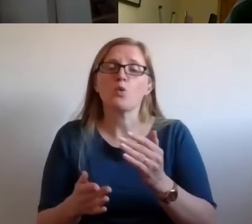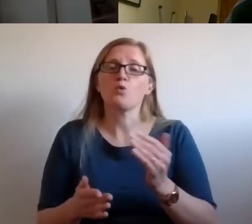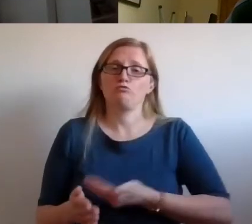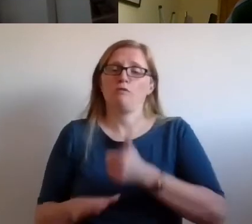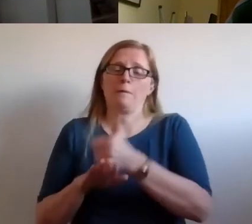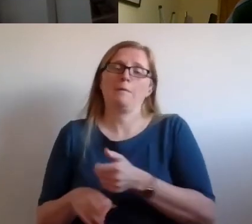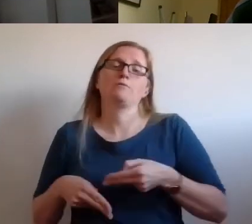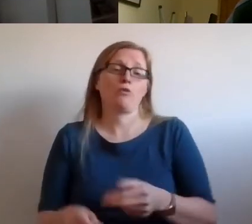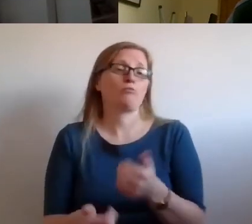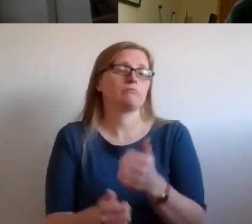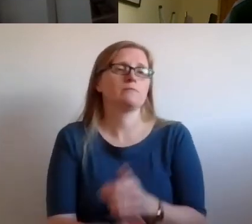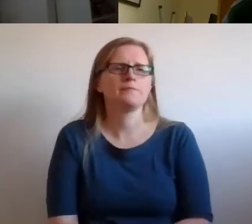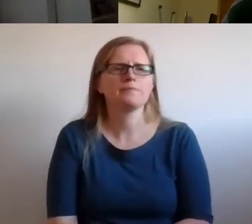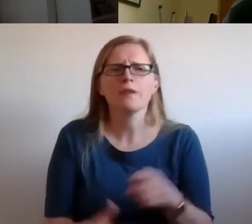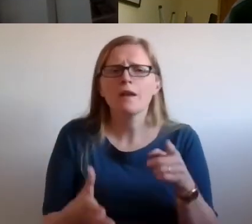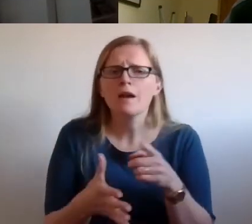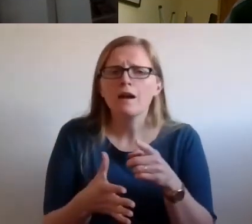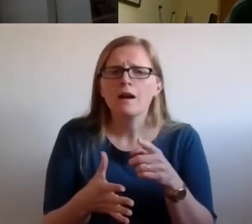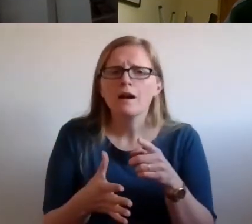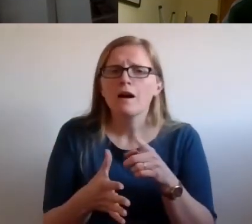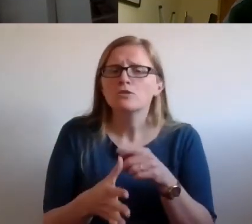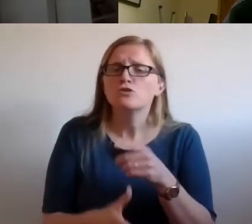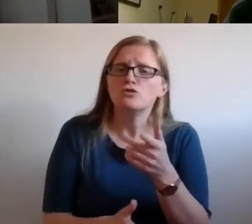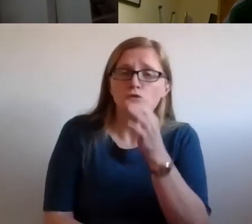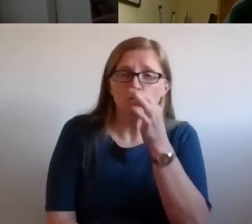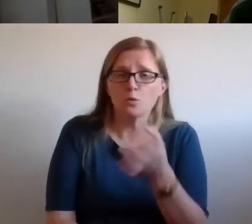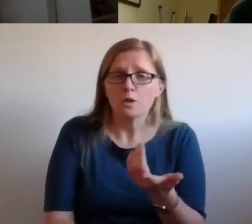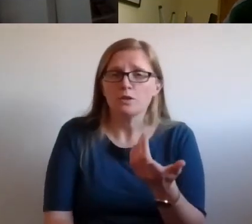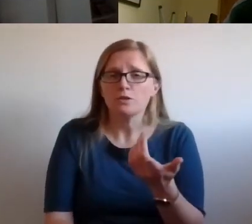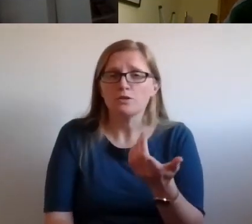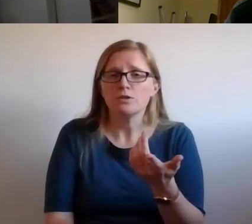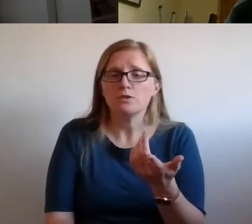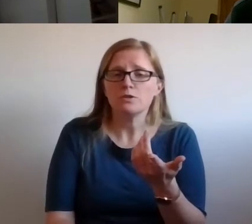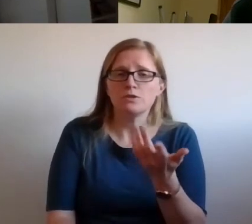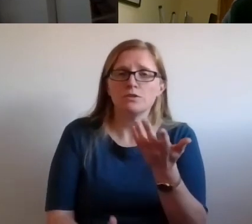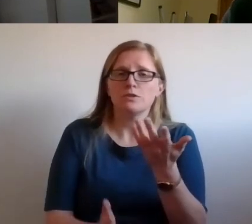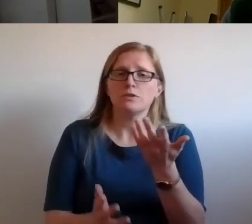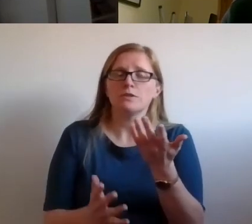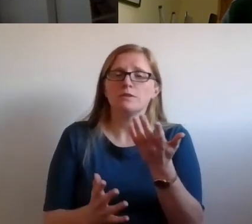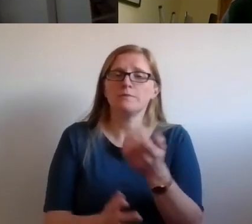Margie's got a question, which I guess in the ways about intersectionality and how human rights